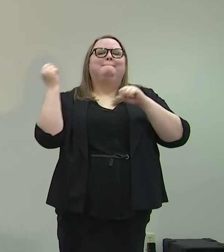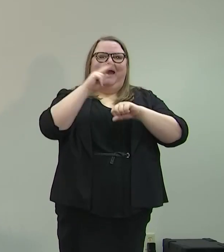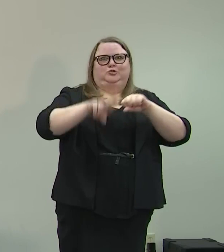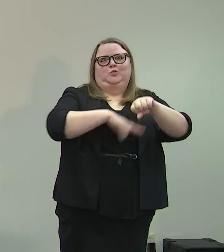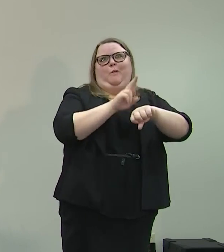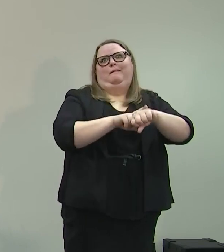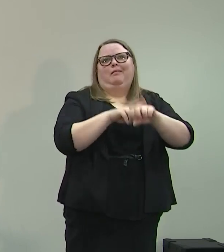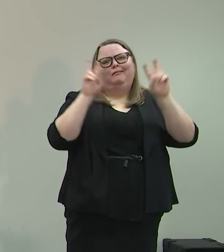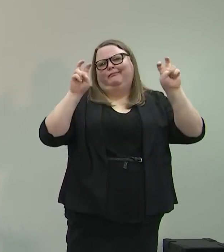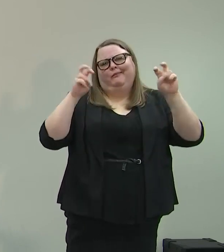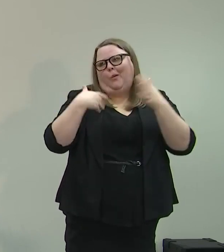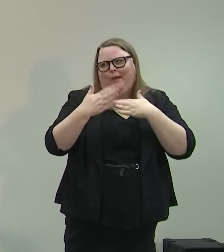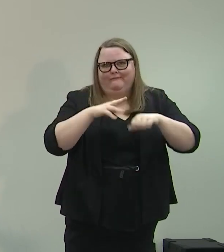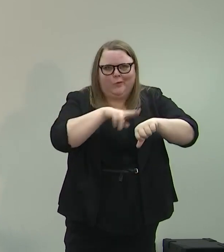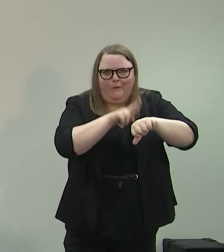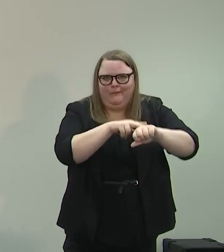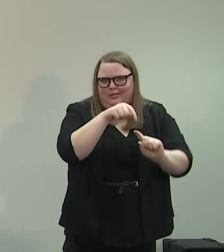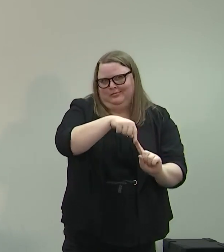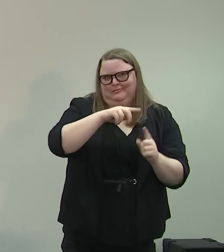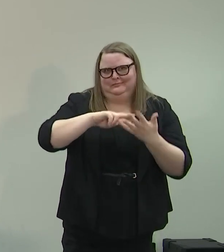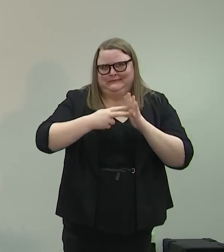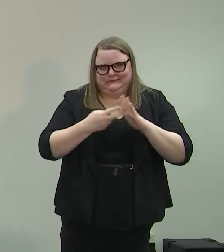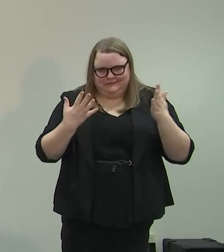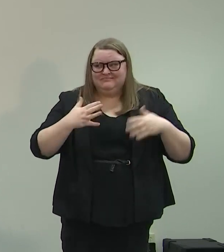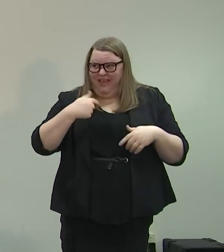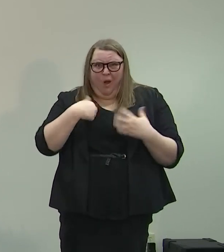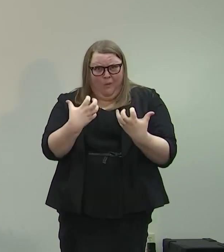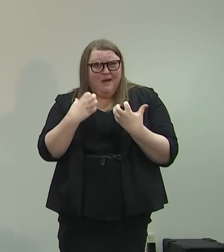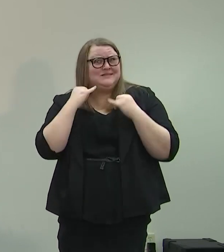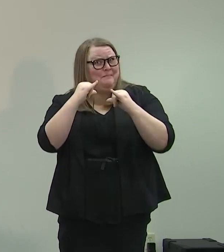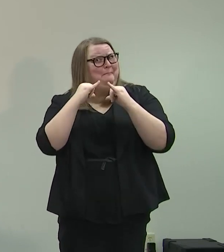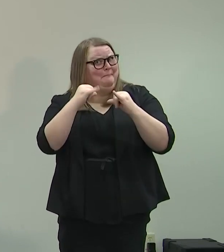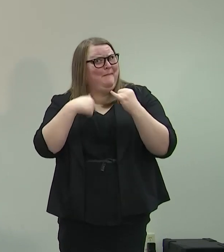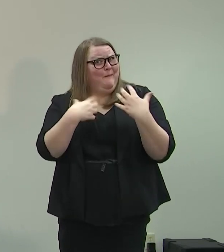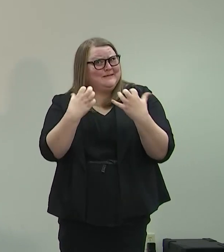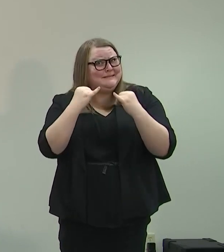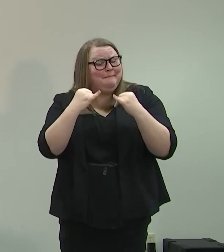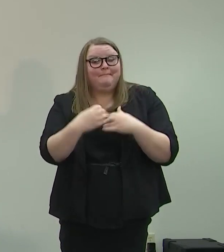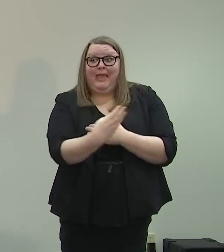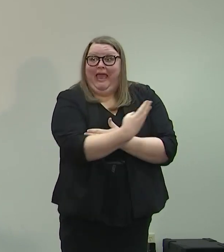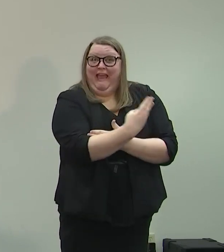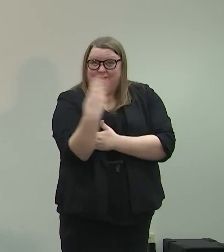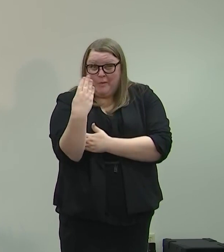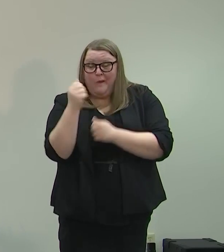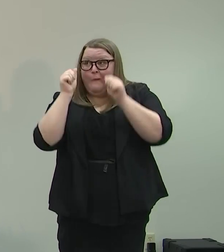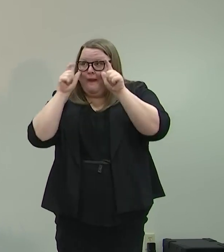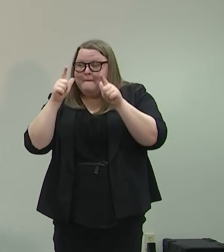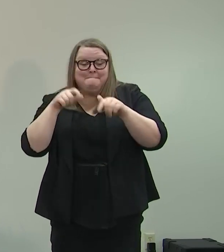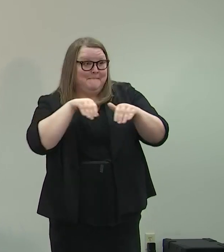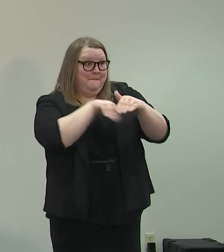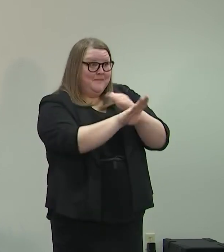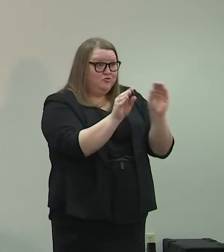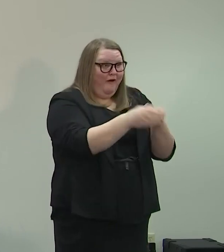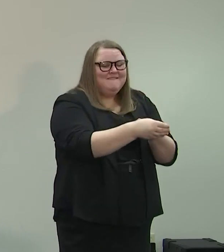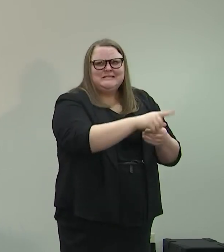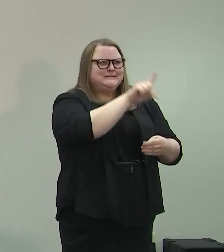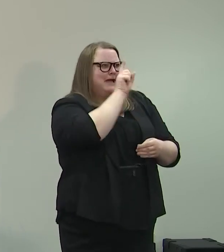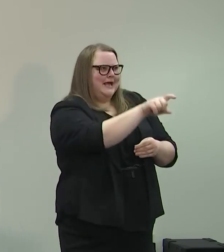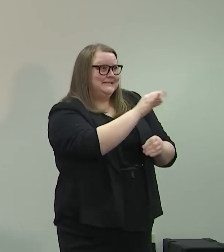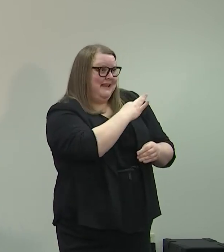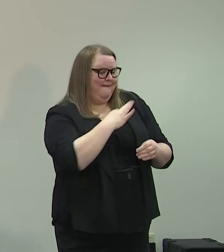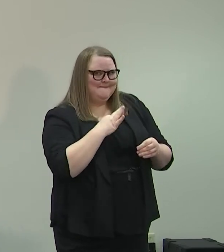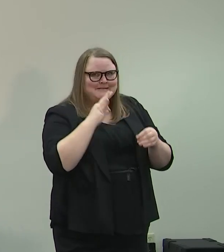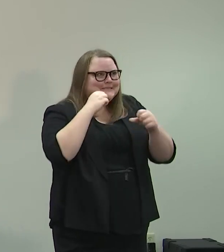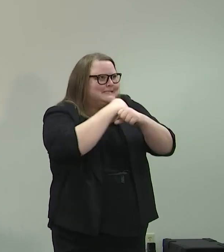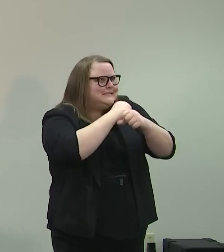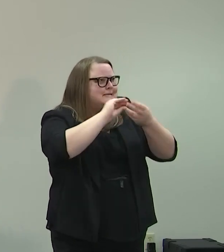new normal is going to be. That's what I want as well. Every single morning, I wake up, I come in, and the first thing I ask my staff for is our